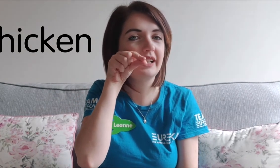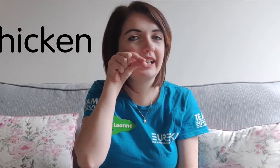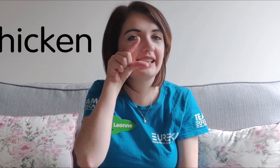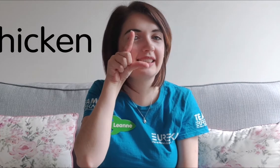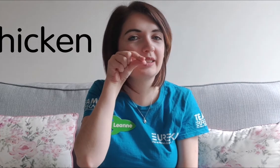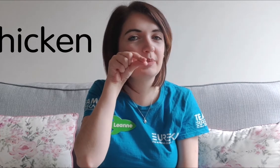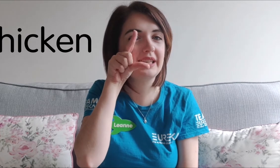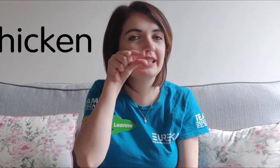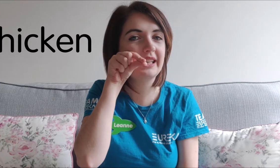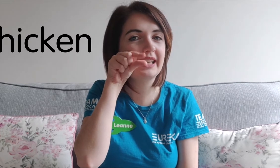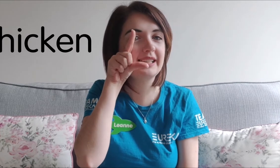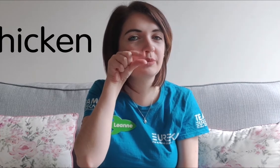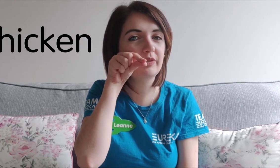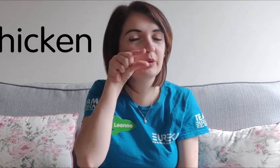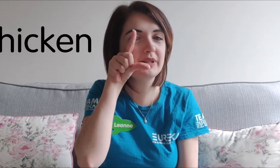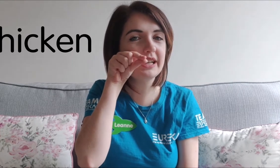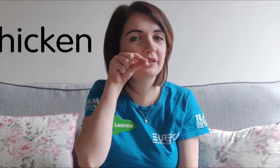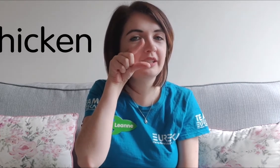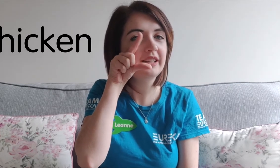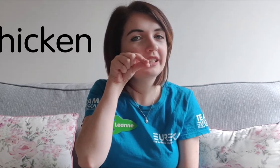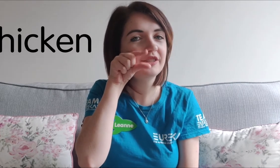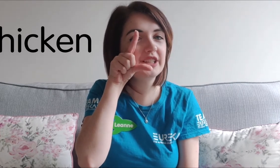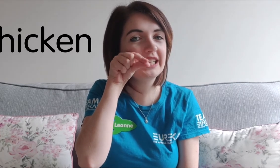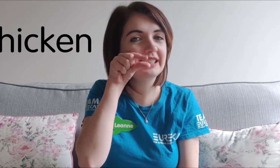like the beak is moving up and down. Chicken.